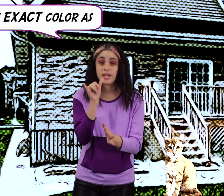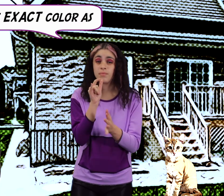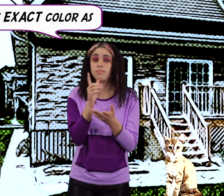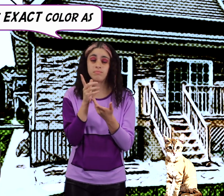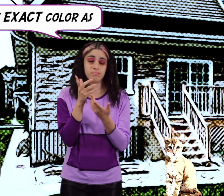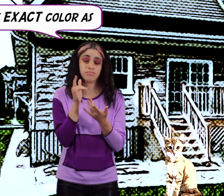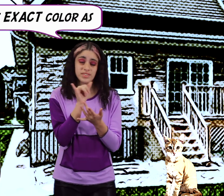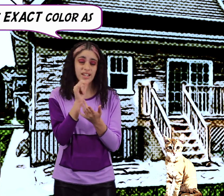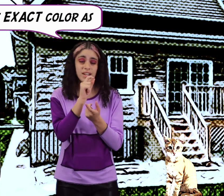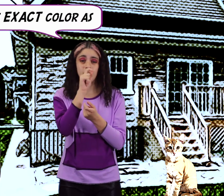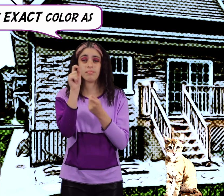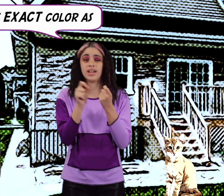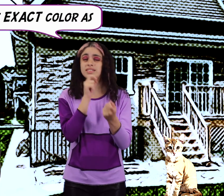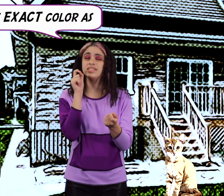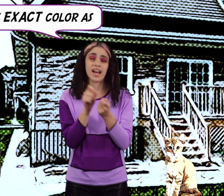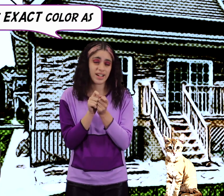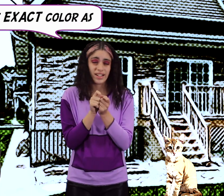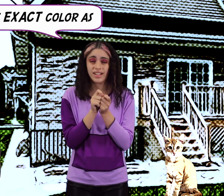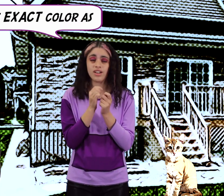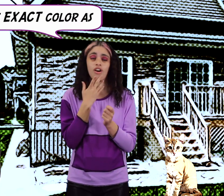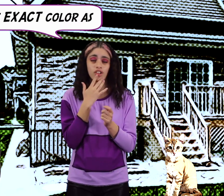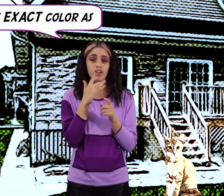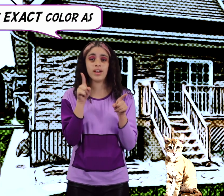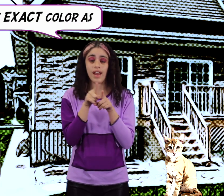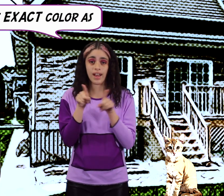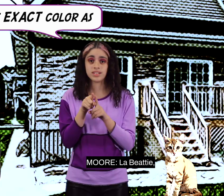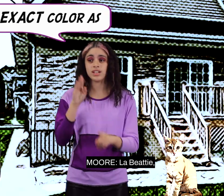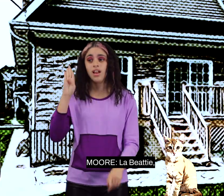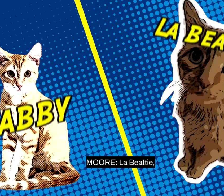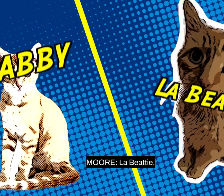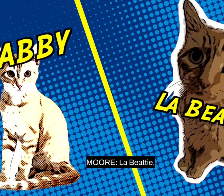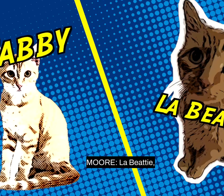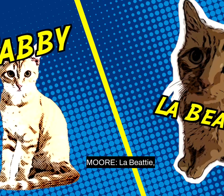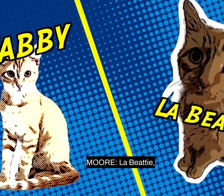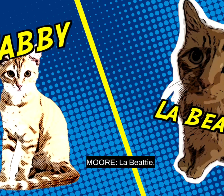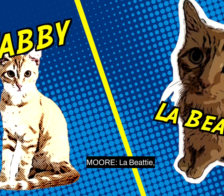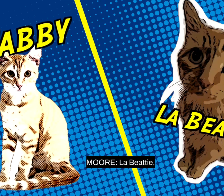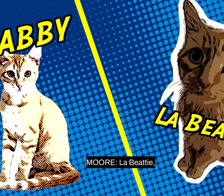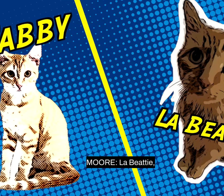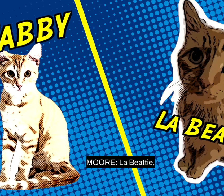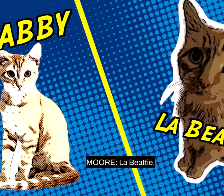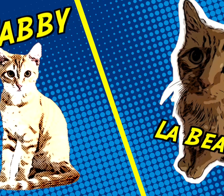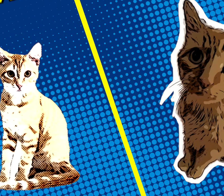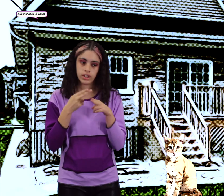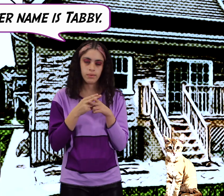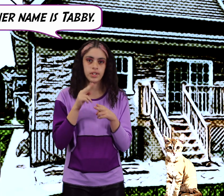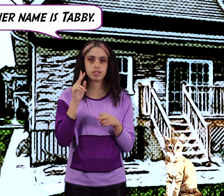same exactly color as not bt but her name is